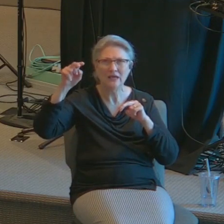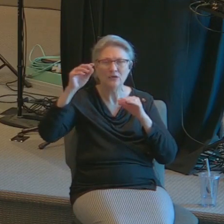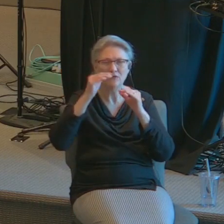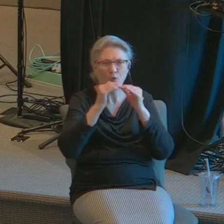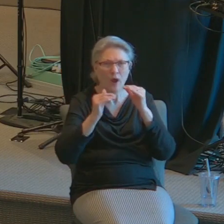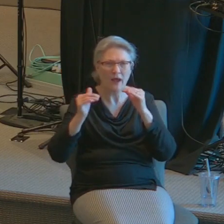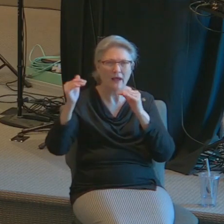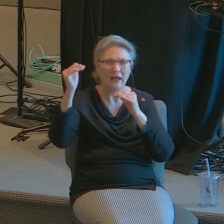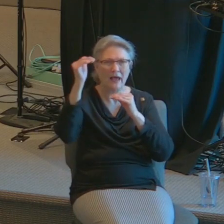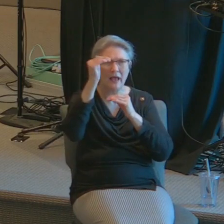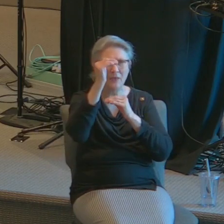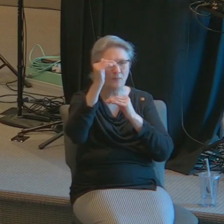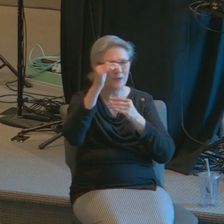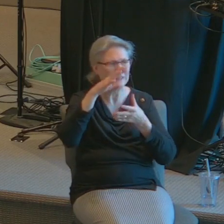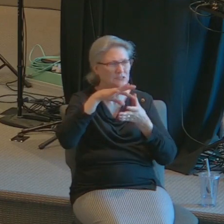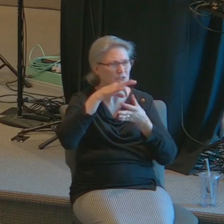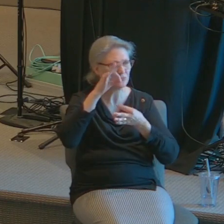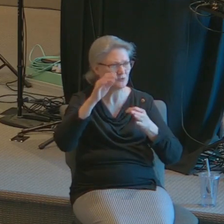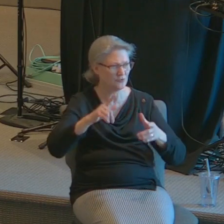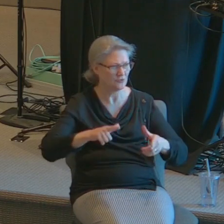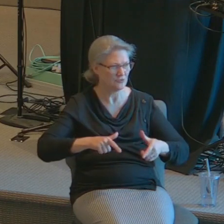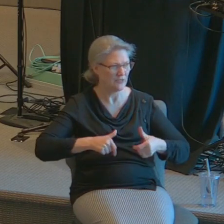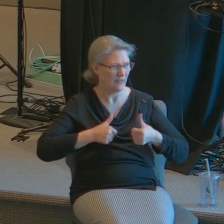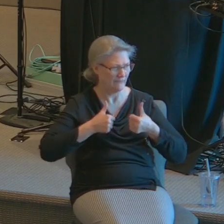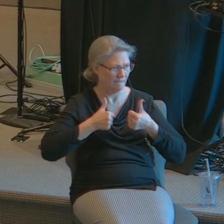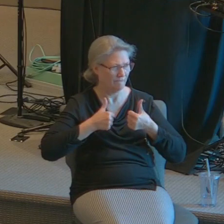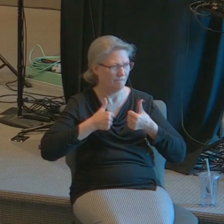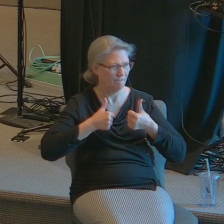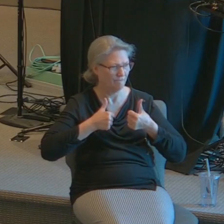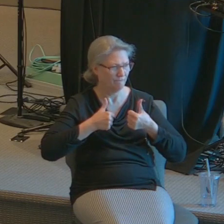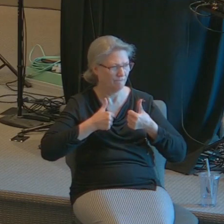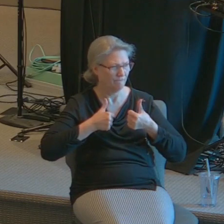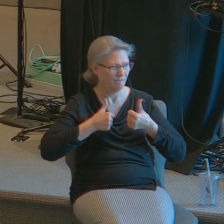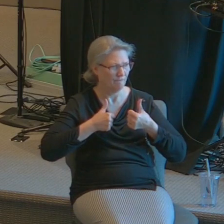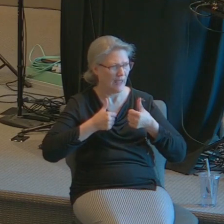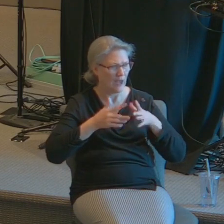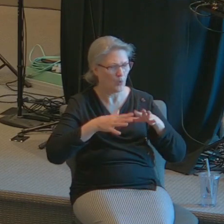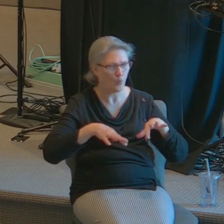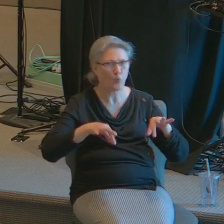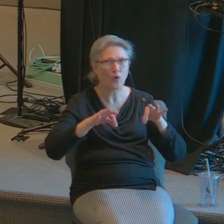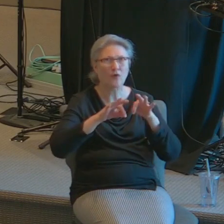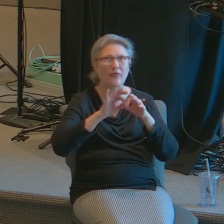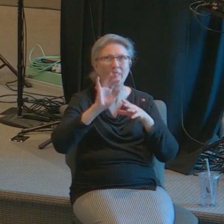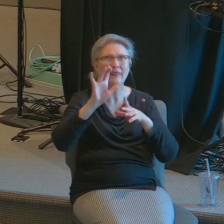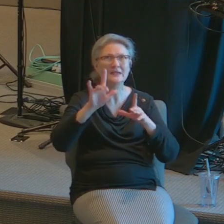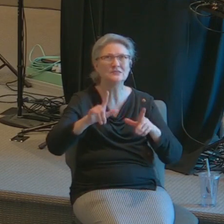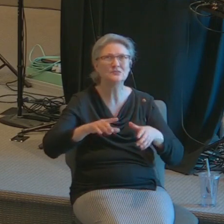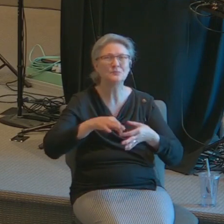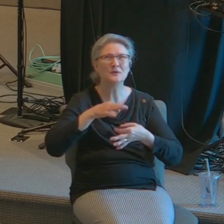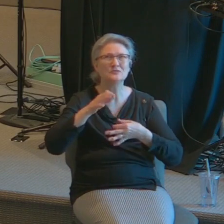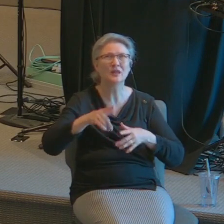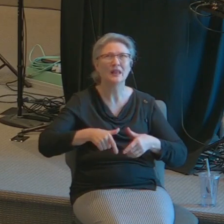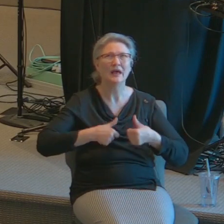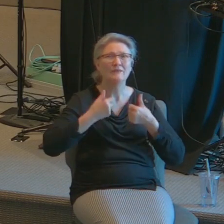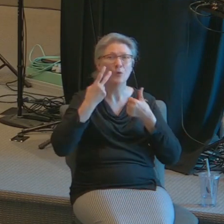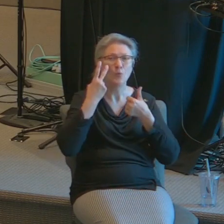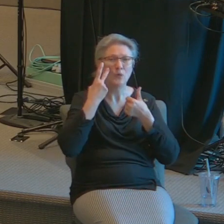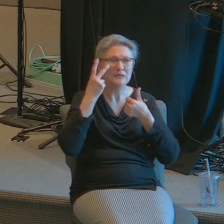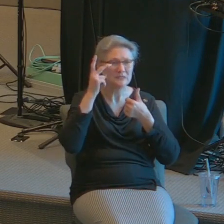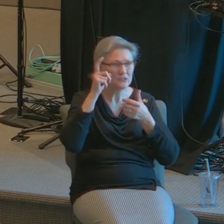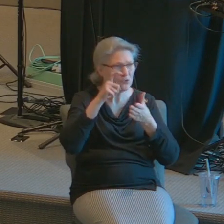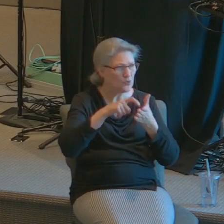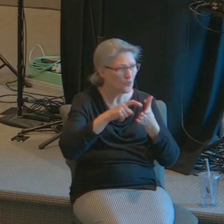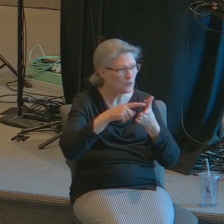life and value it's in that spiritual life that we saw here this morning